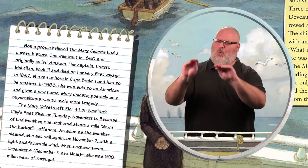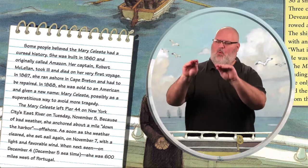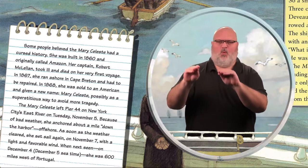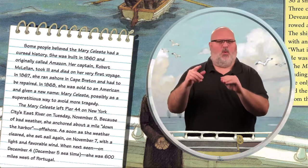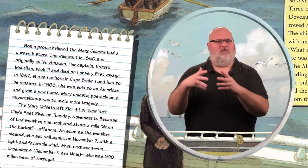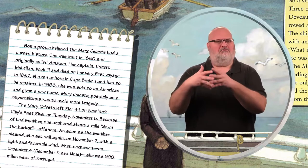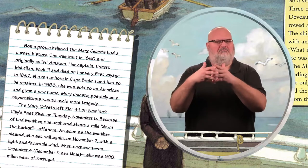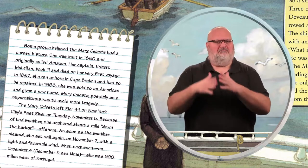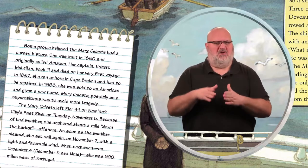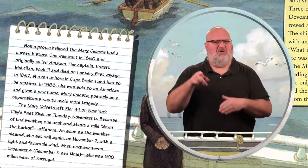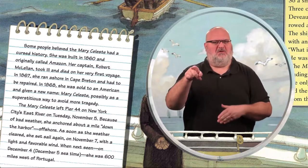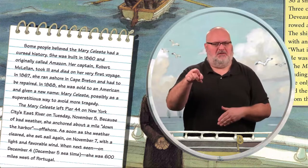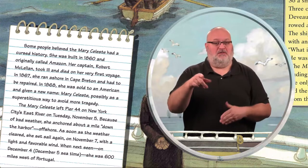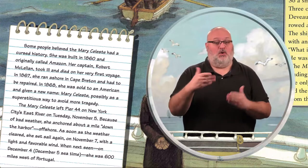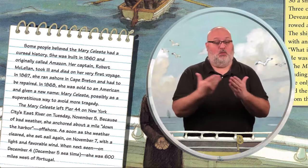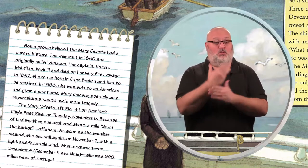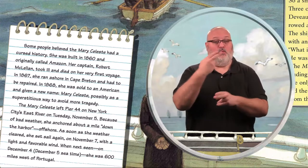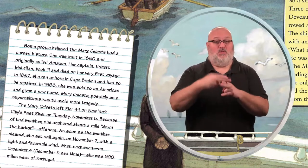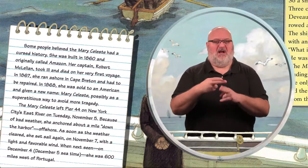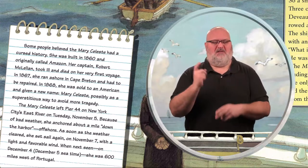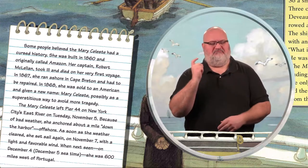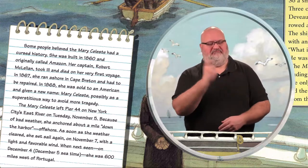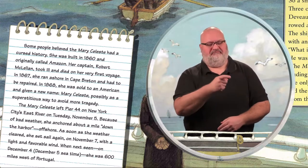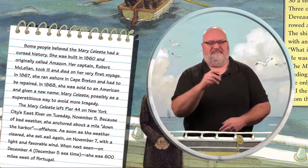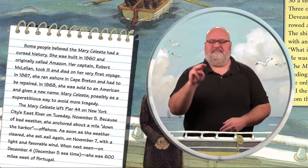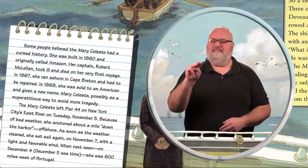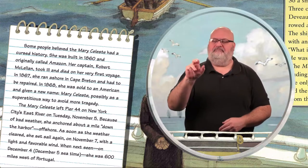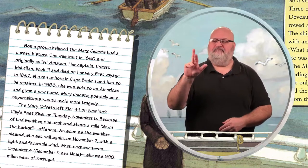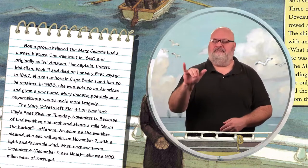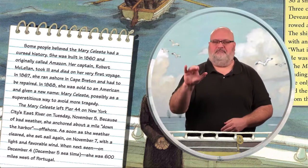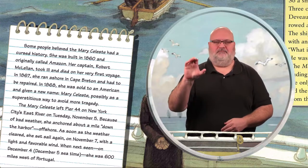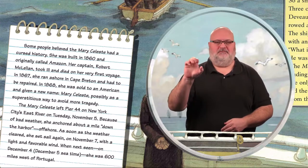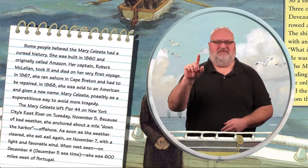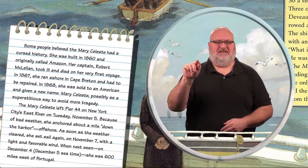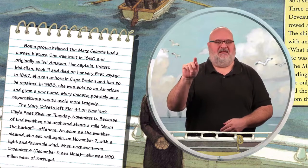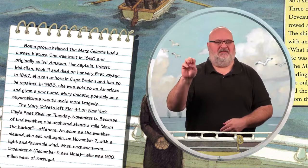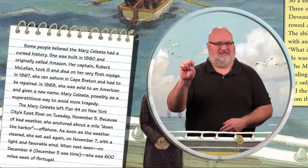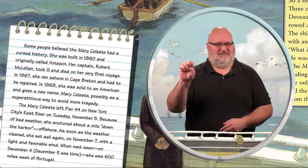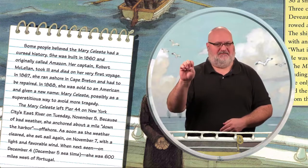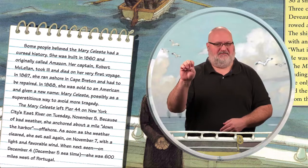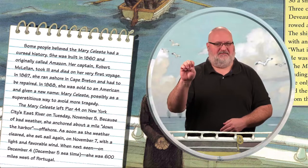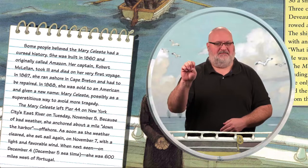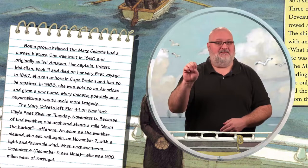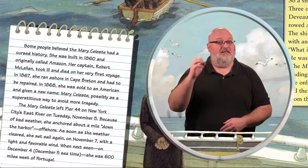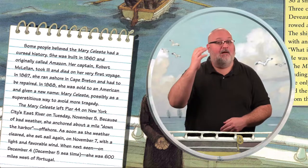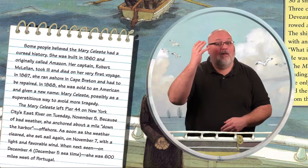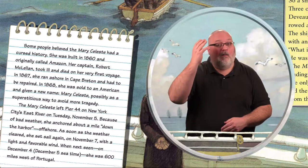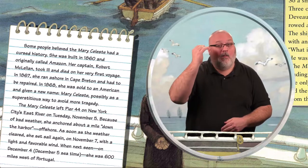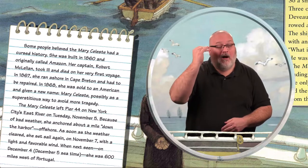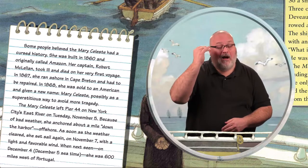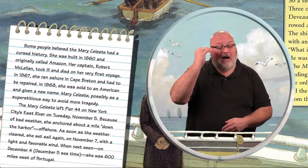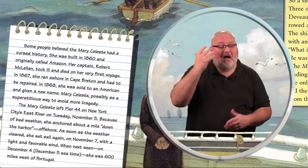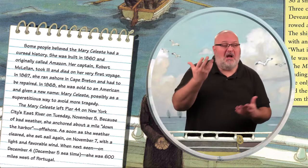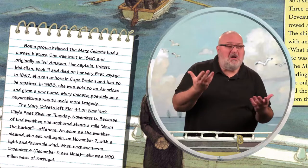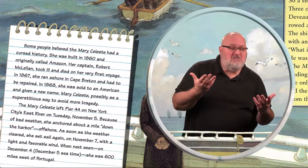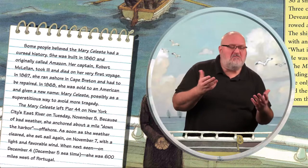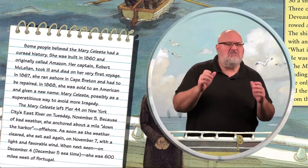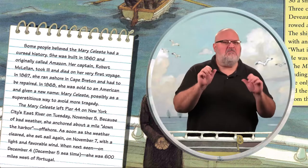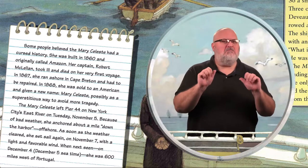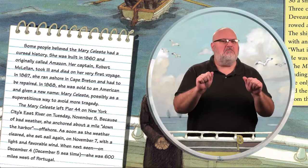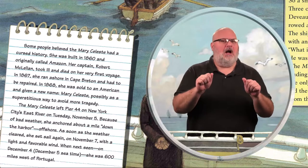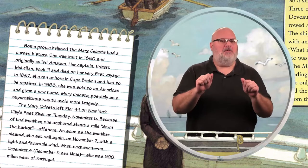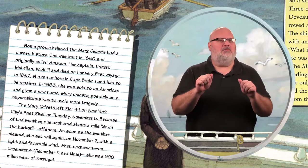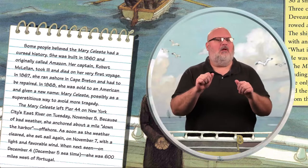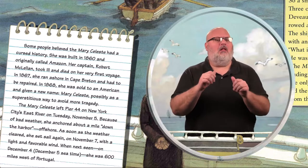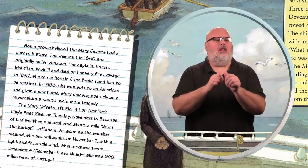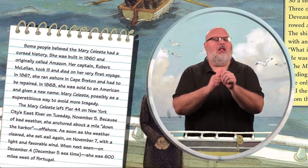In 1868, she was sold to an American and given a new name, Mary Celeste, possibly as a superstitious way